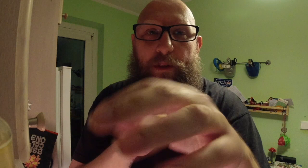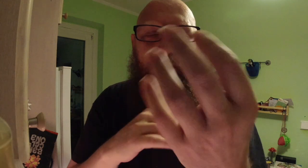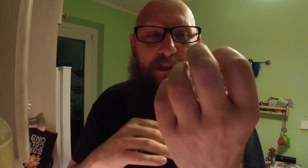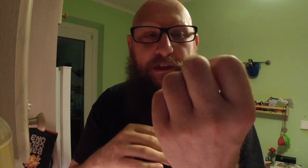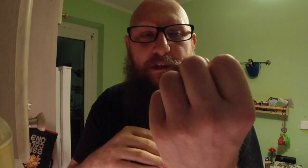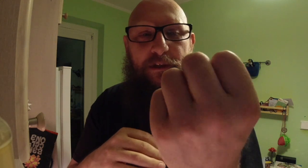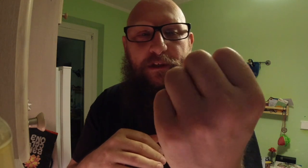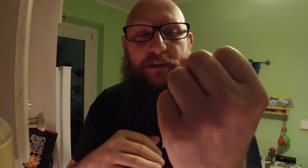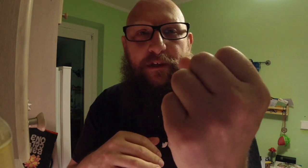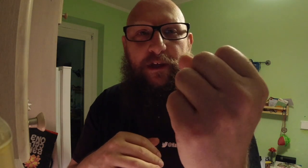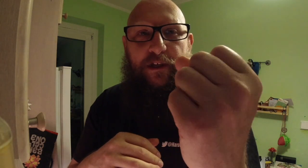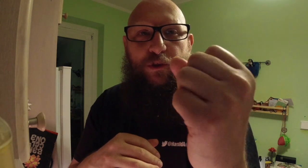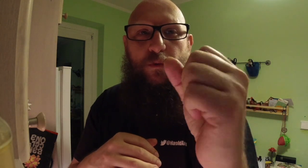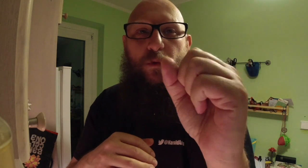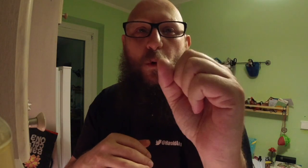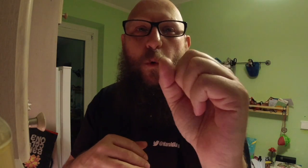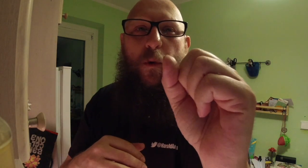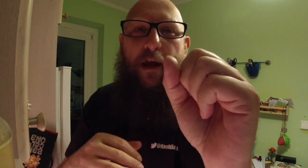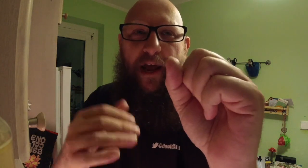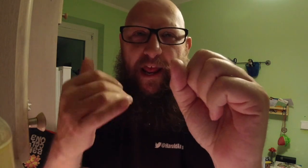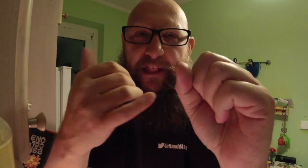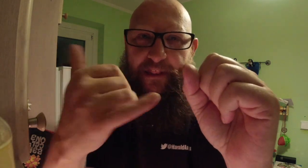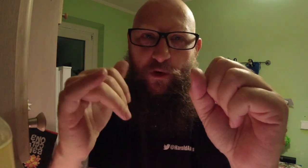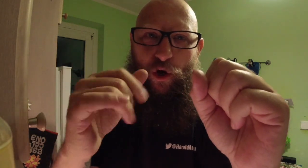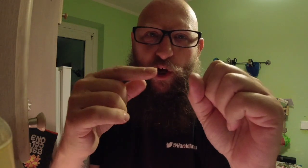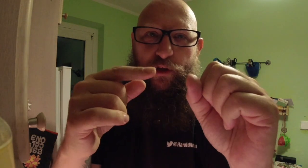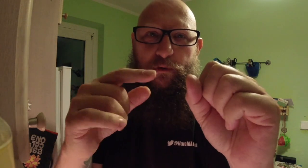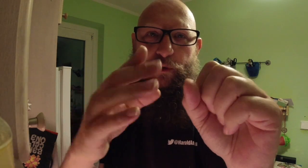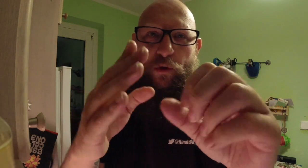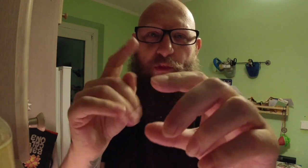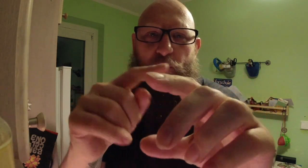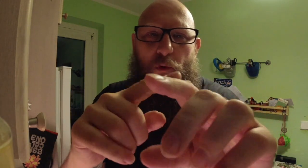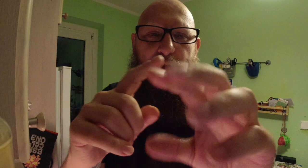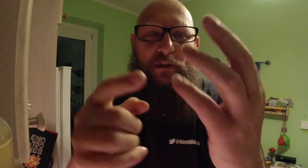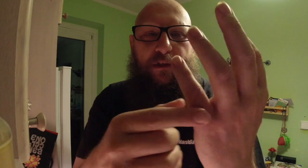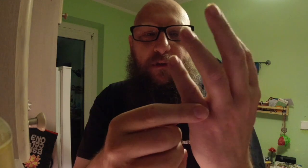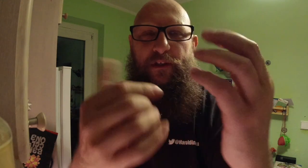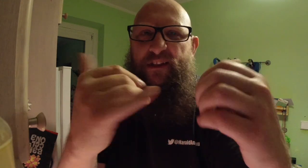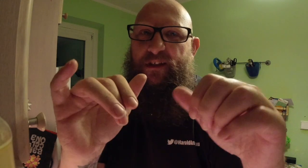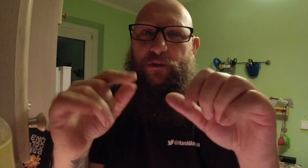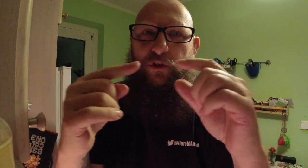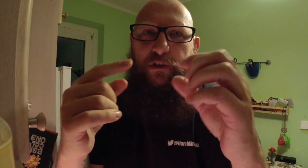I guess. It still hurts between the joints. It still hurts.